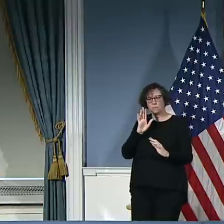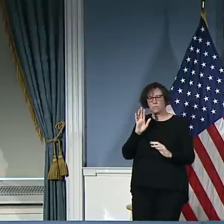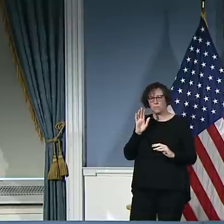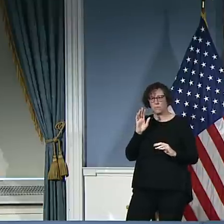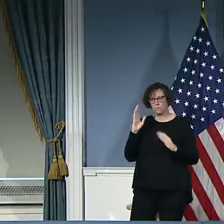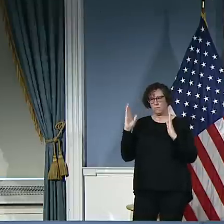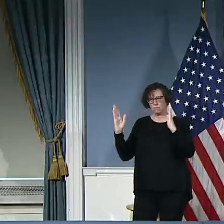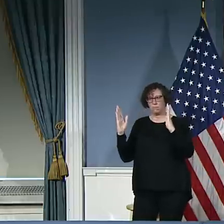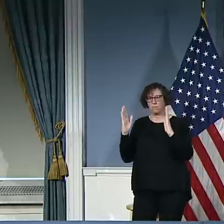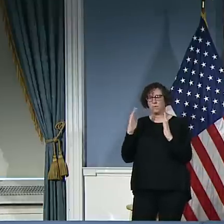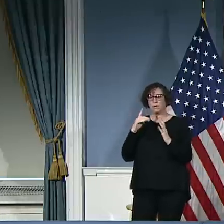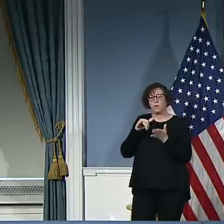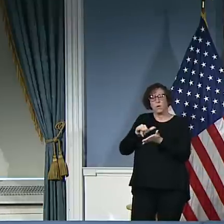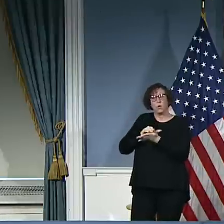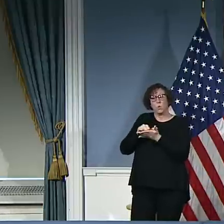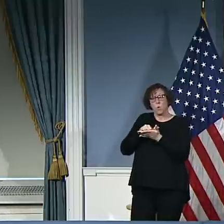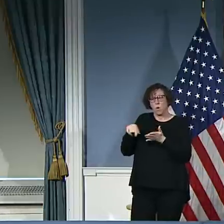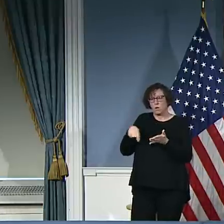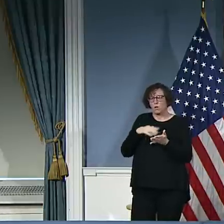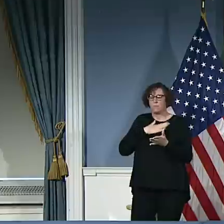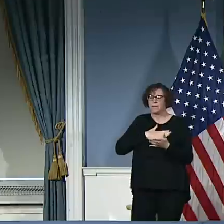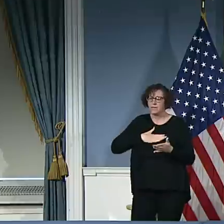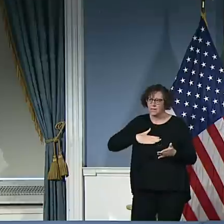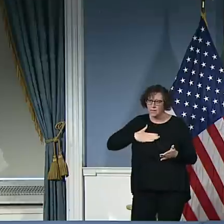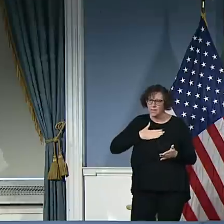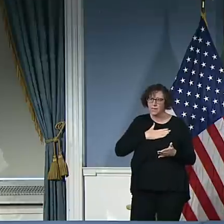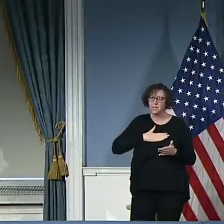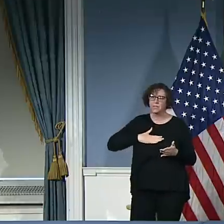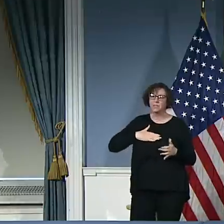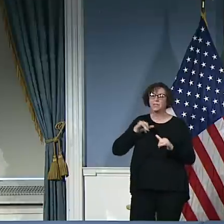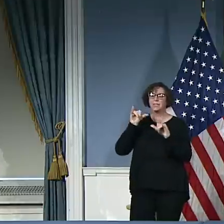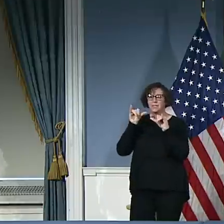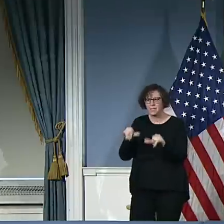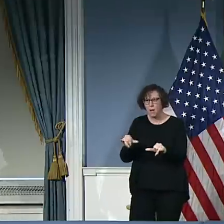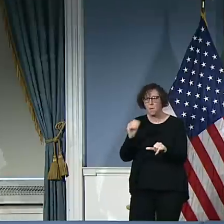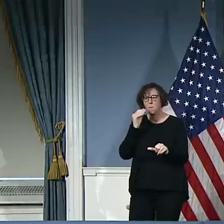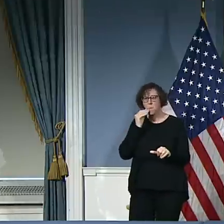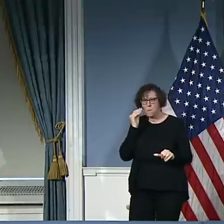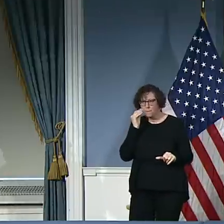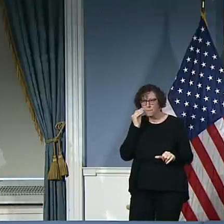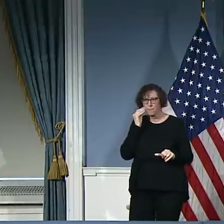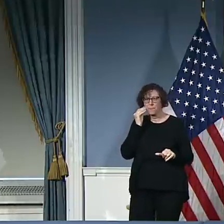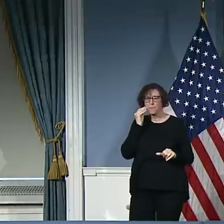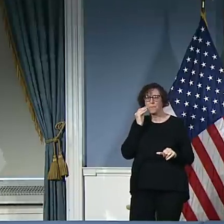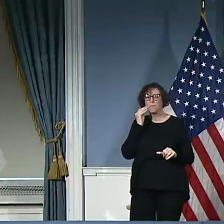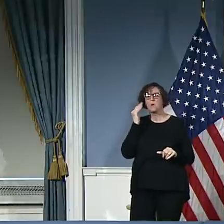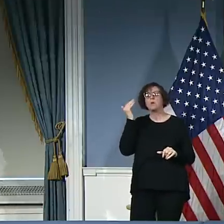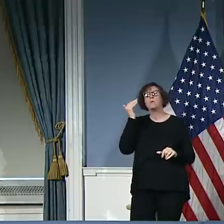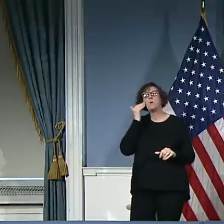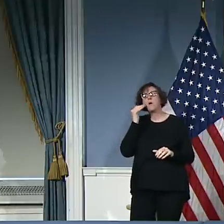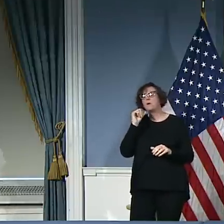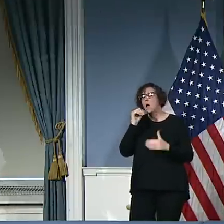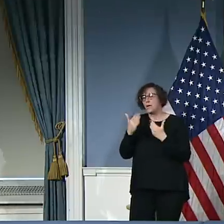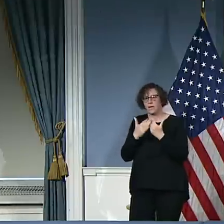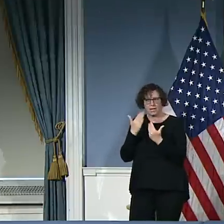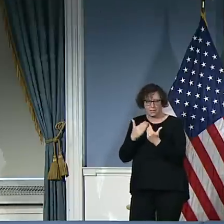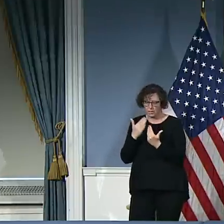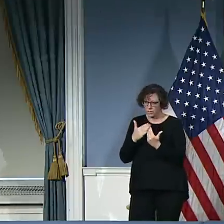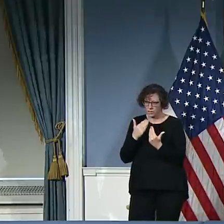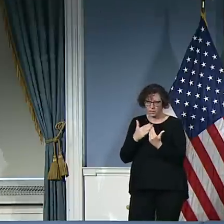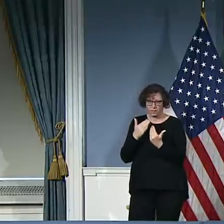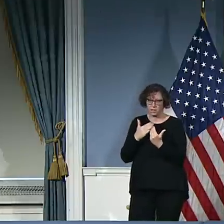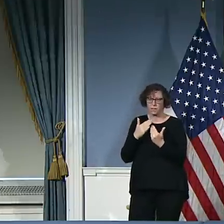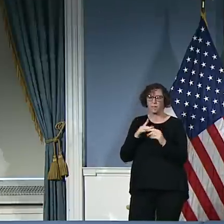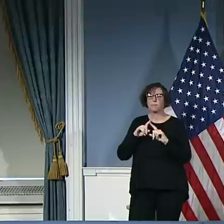really take to heart the importance of staying home and I know it's not easy but it's something that is our